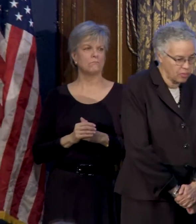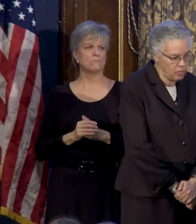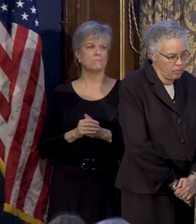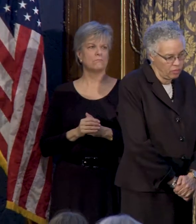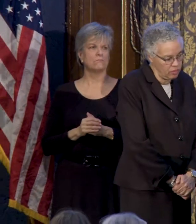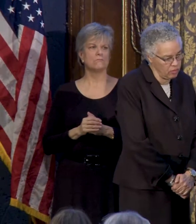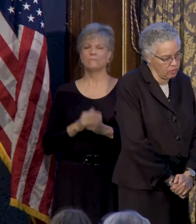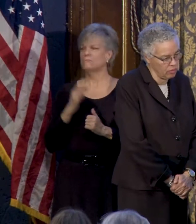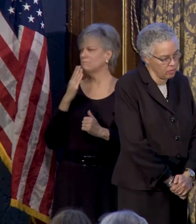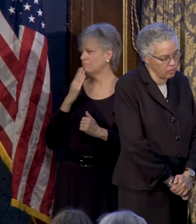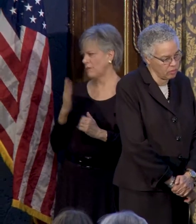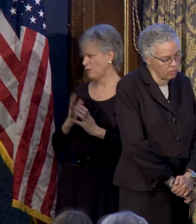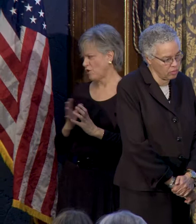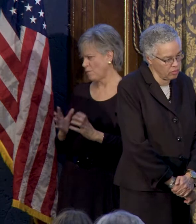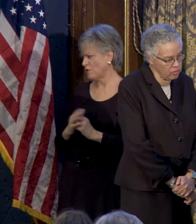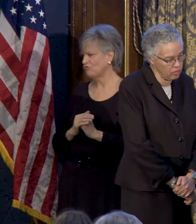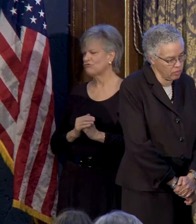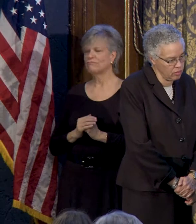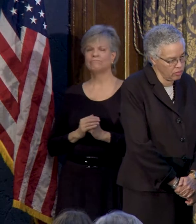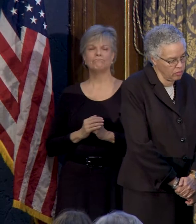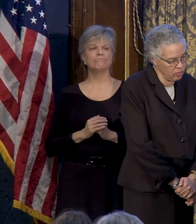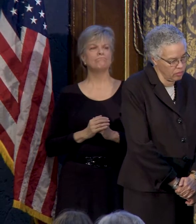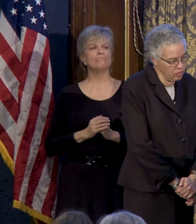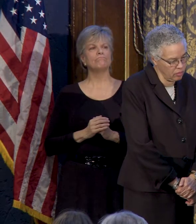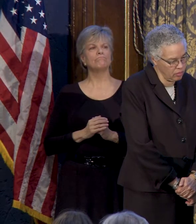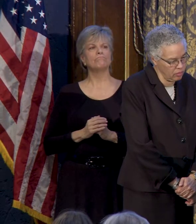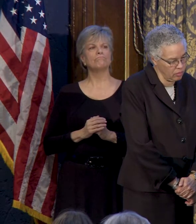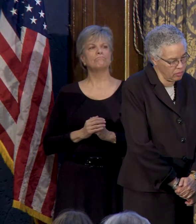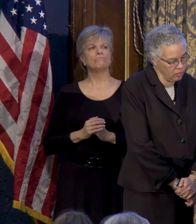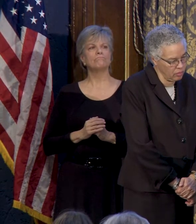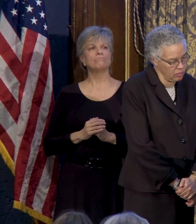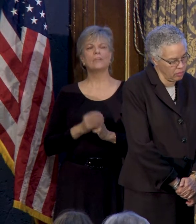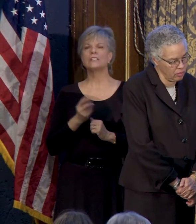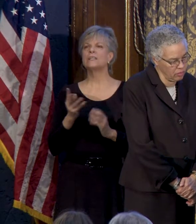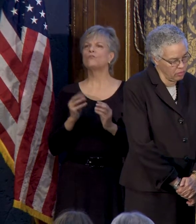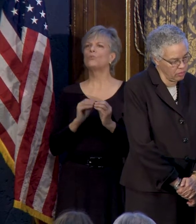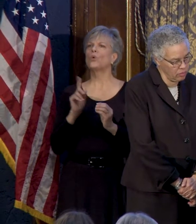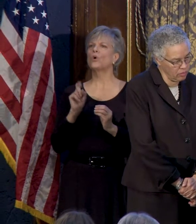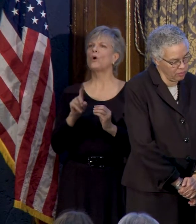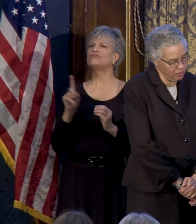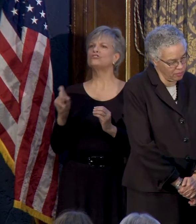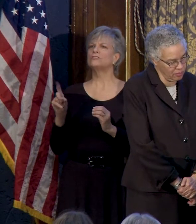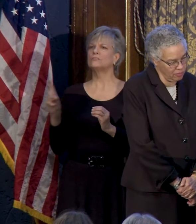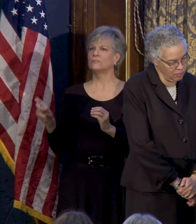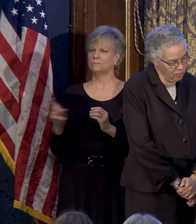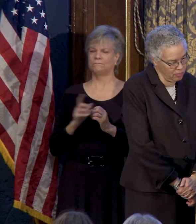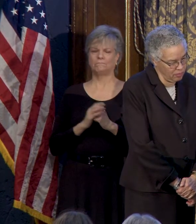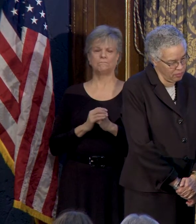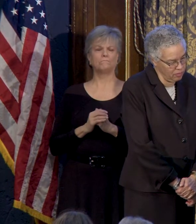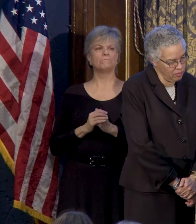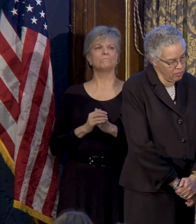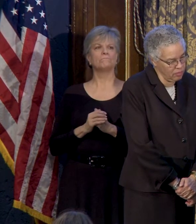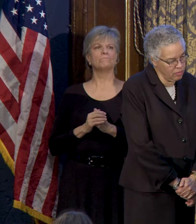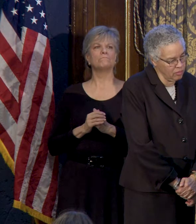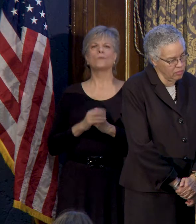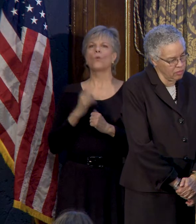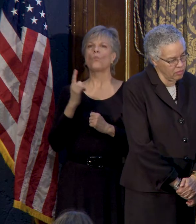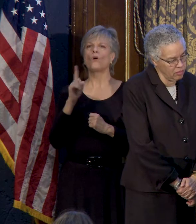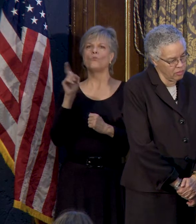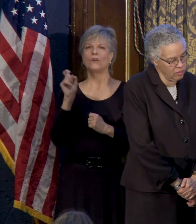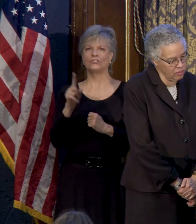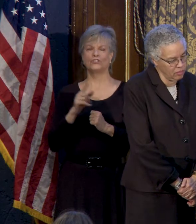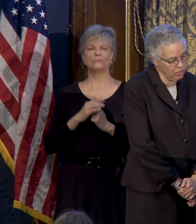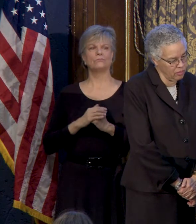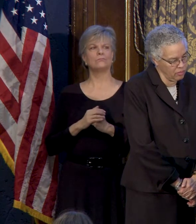Okay, thank you very much. We have several more questions here. One is